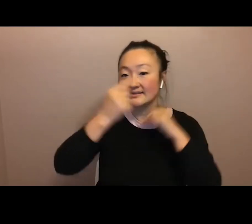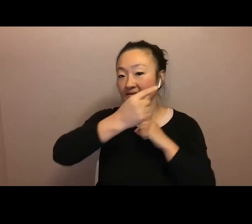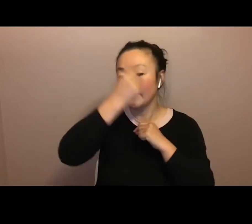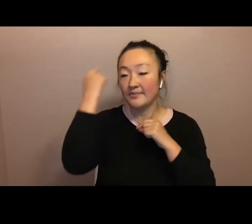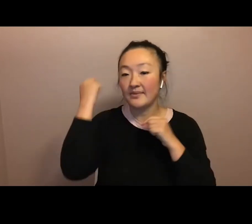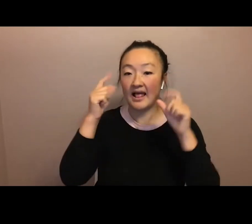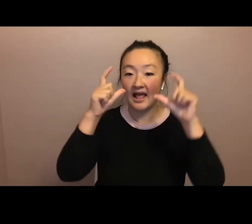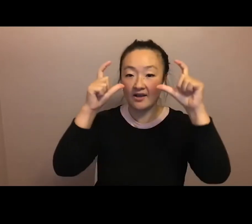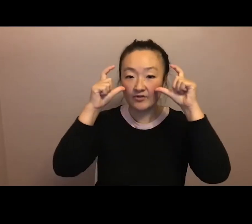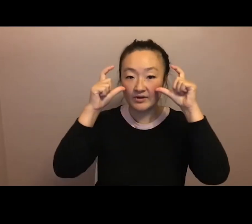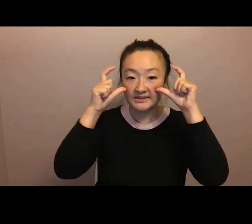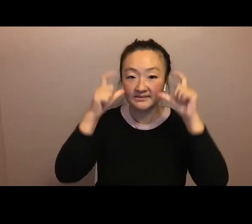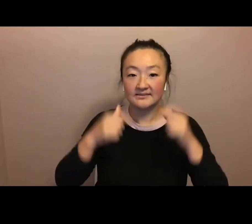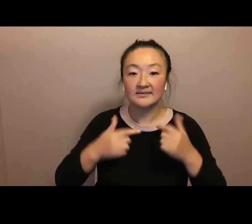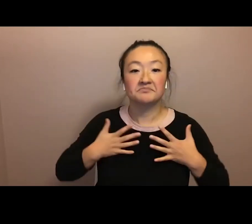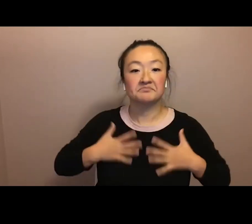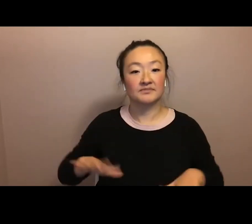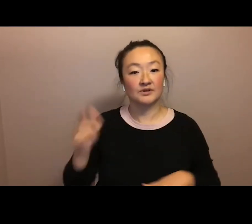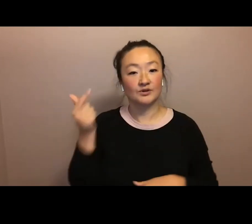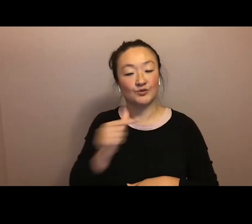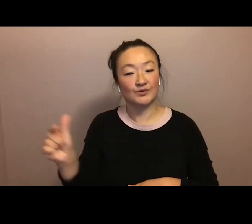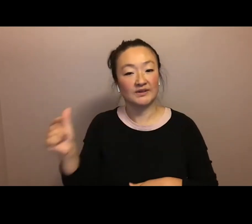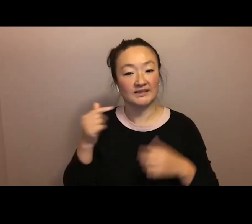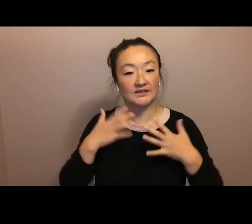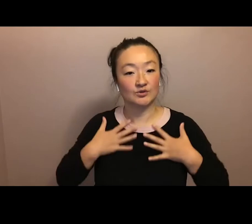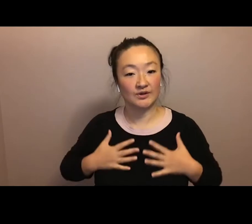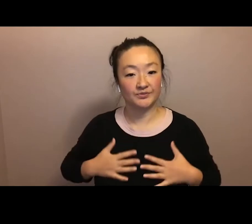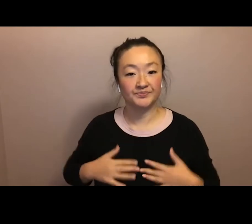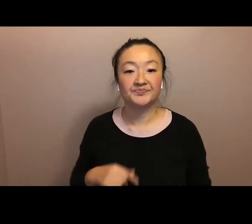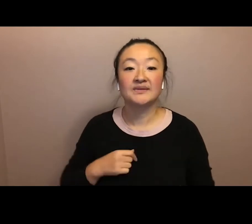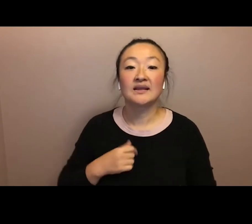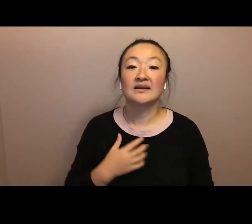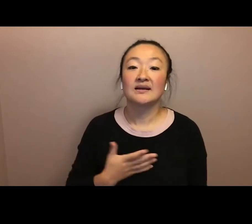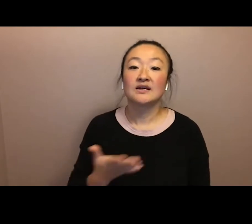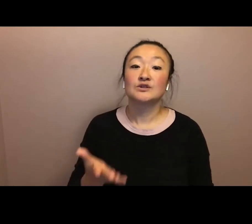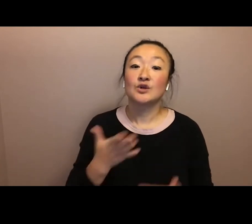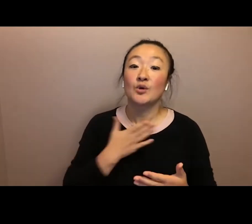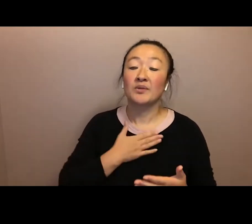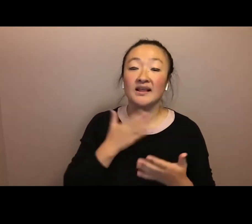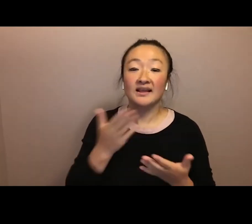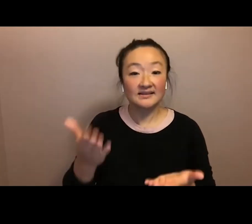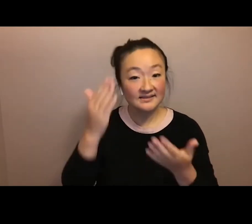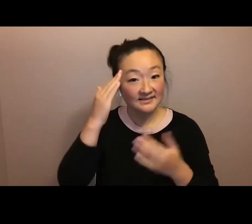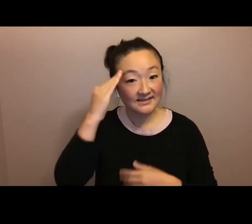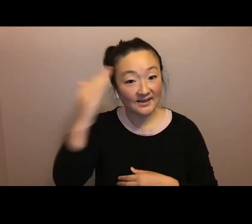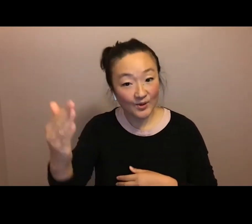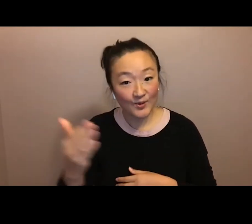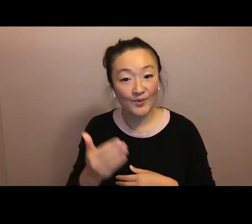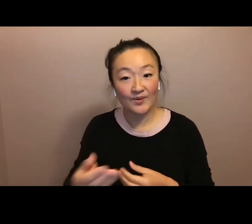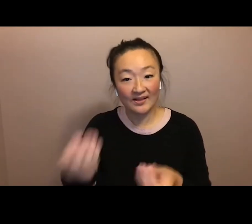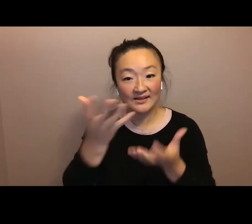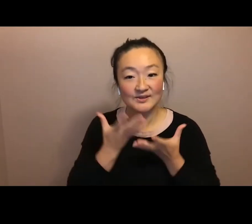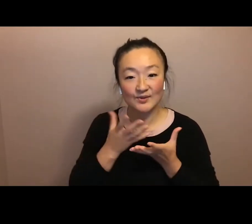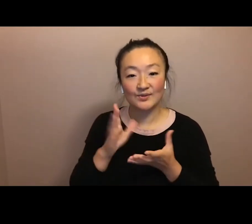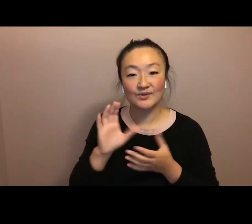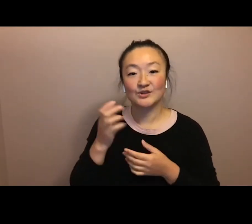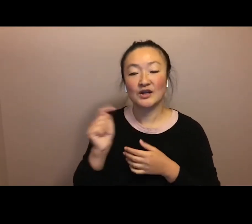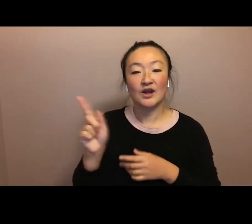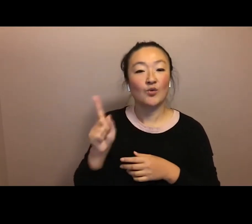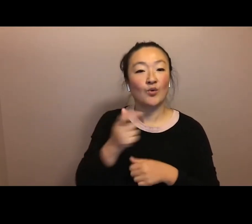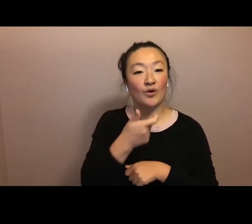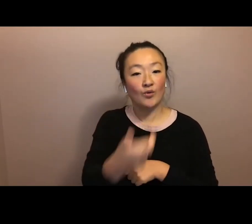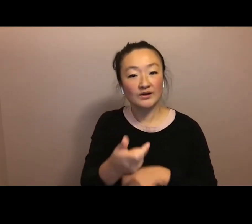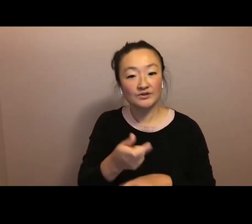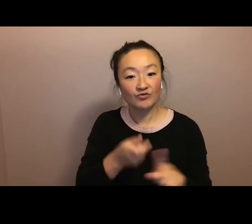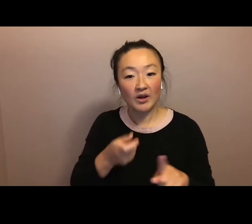so please do say hi and let us know in the chat where you're watching from. I am speaking to you today from Connecticut, where I am